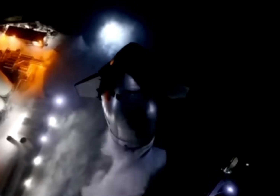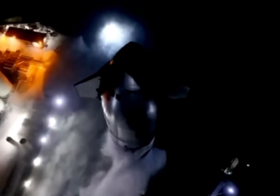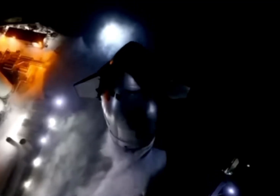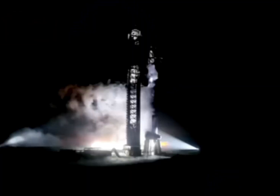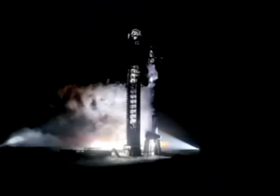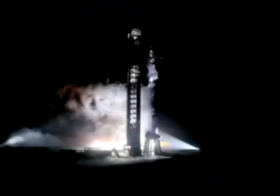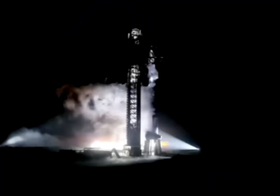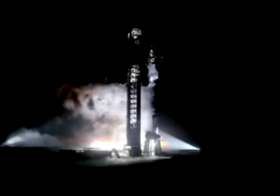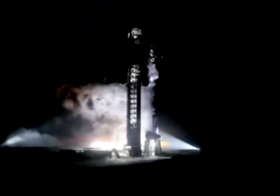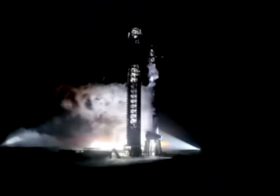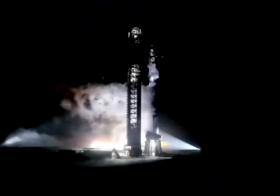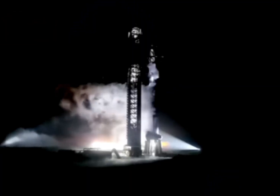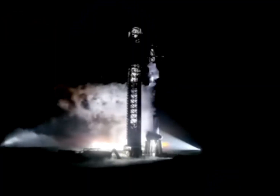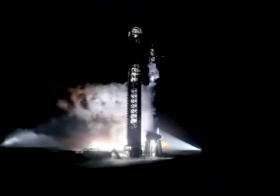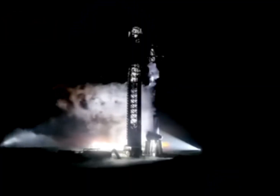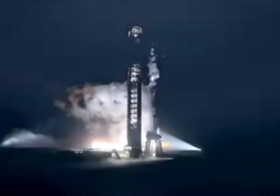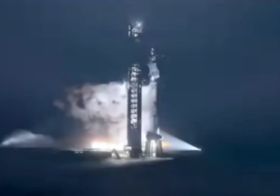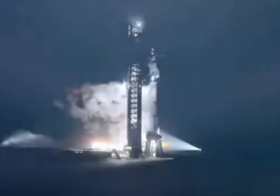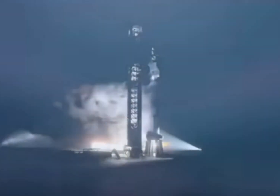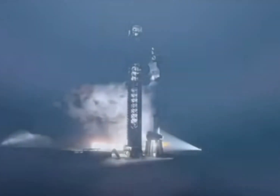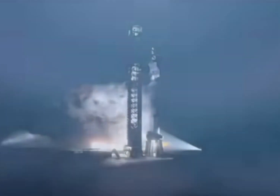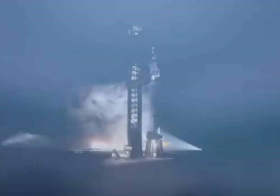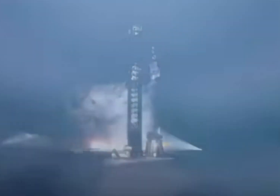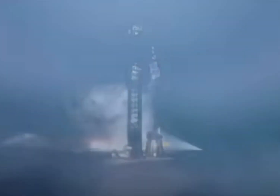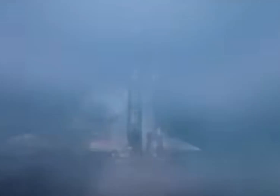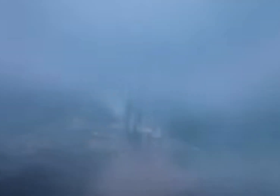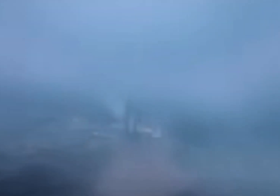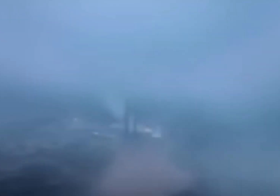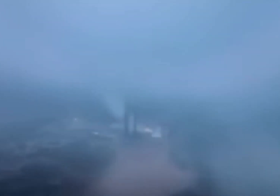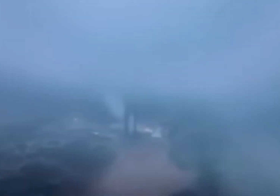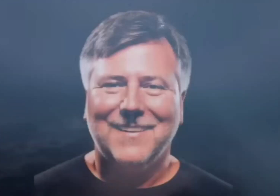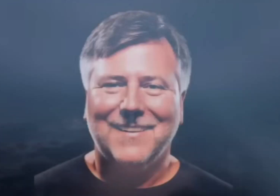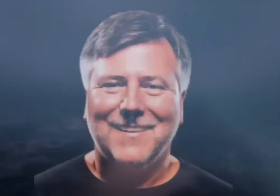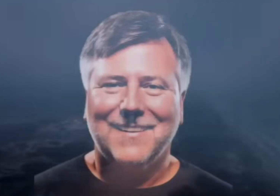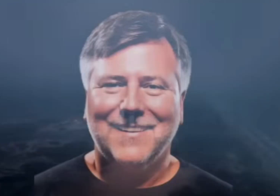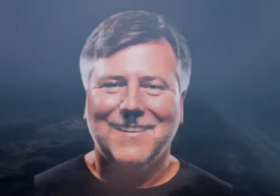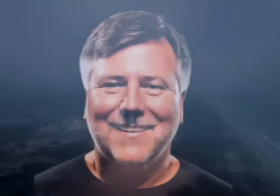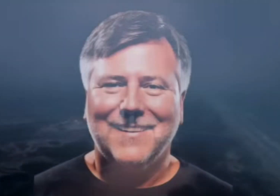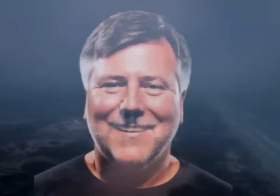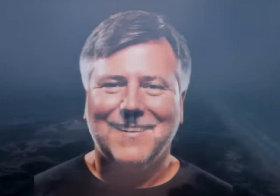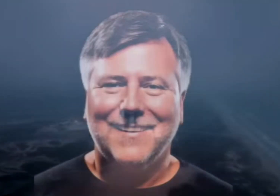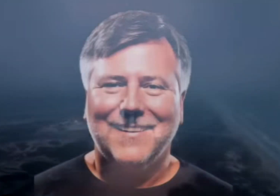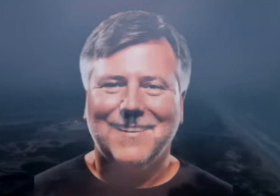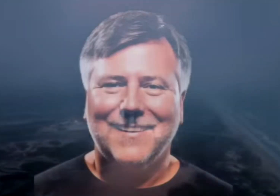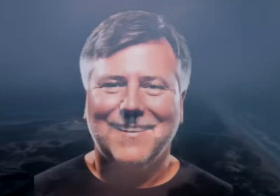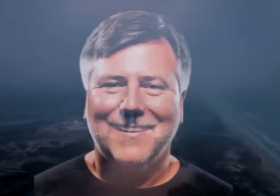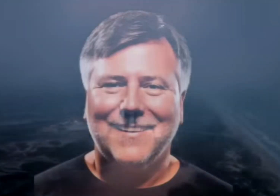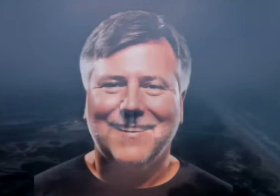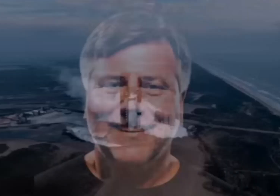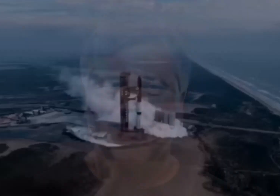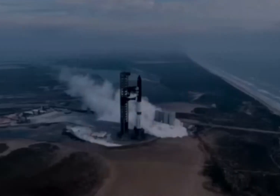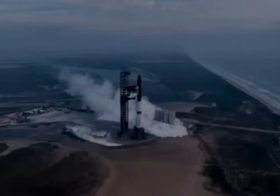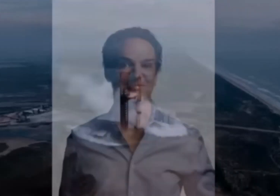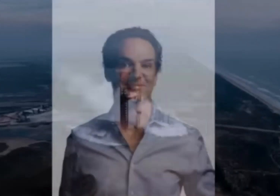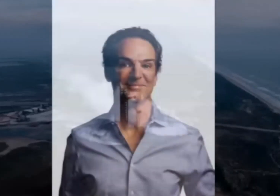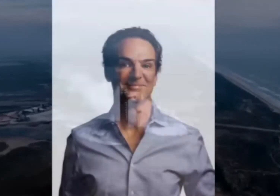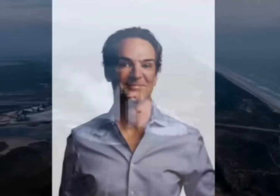didn't stop him. He hired people who were smarter than him. People like Jim Cantrell, a former NASA engineer, and Tom Muller,